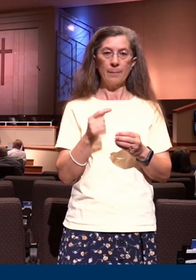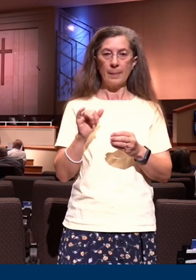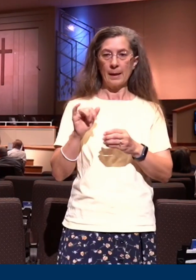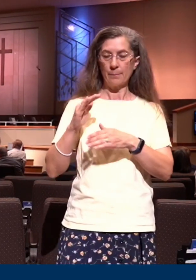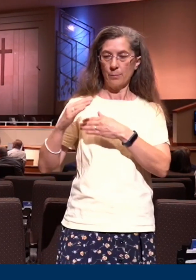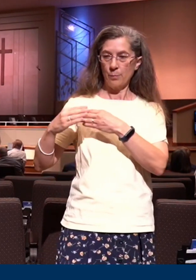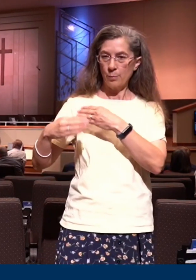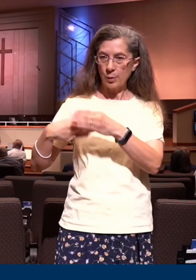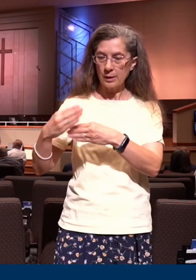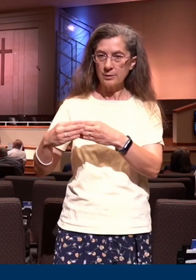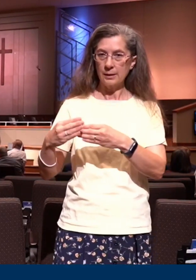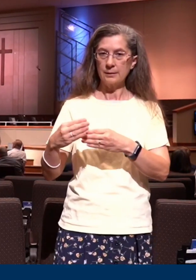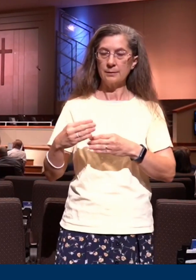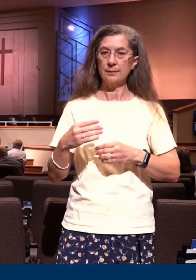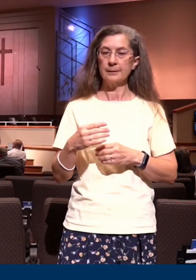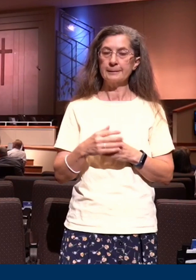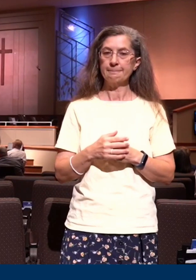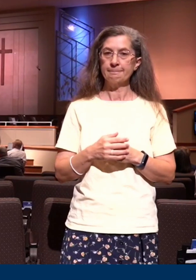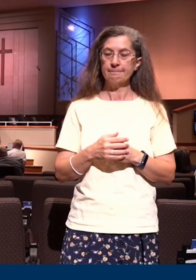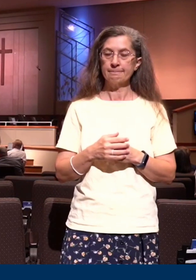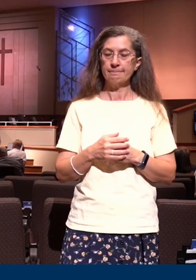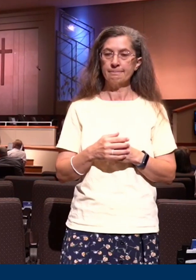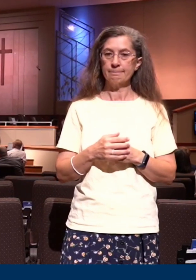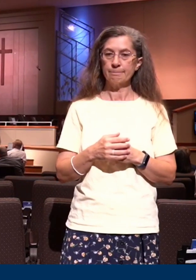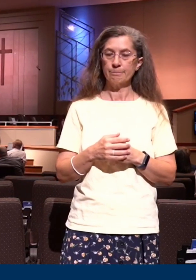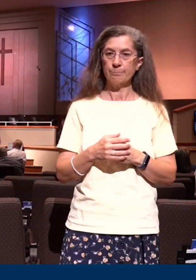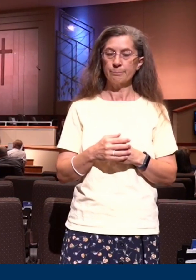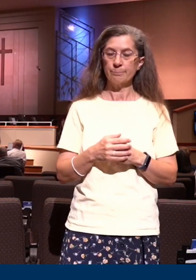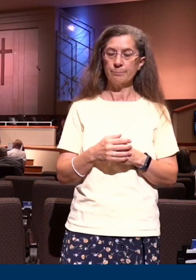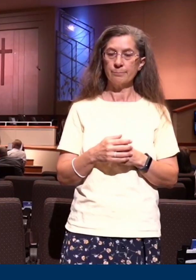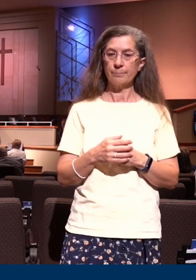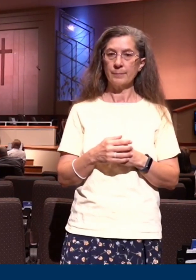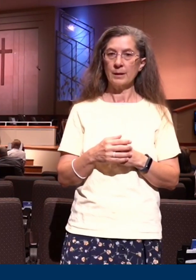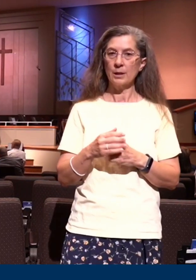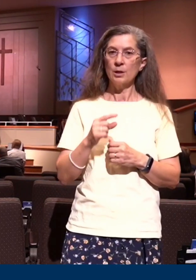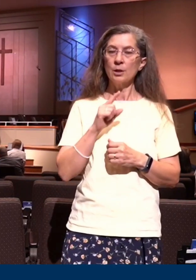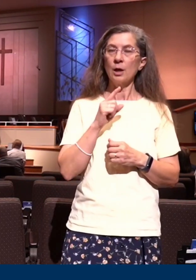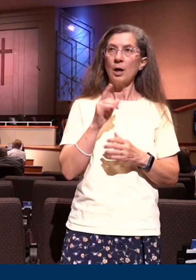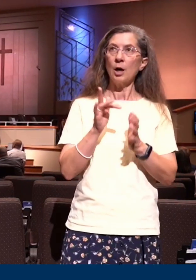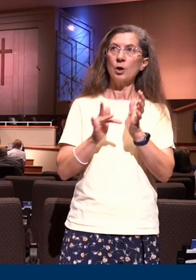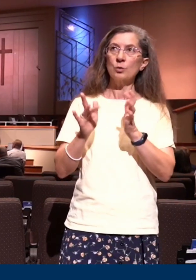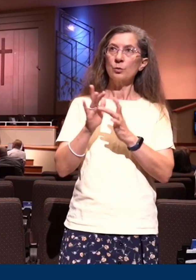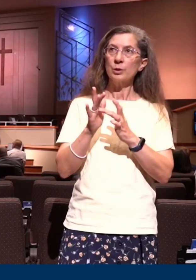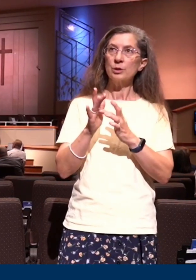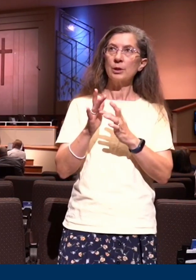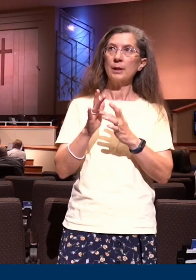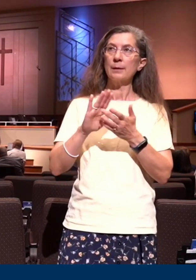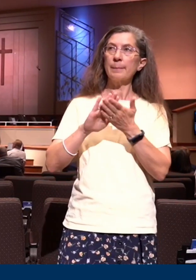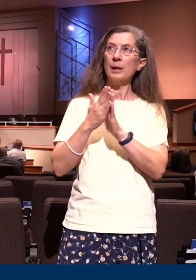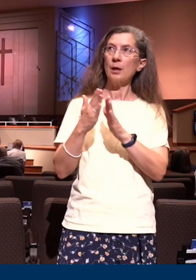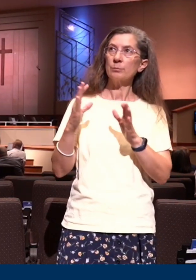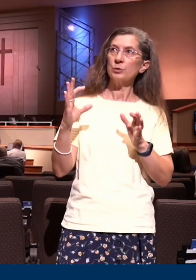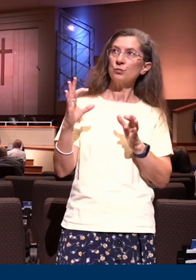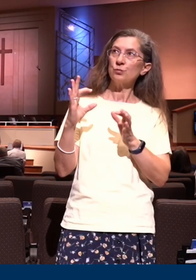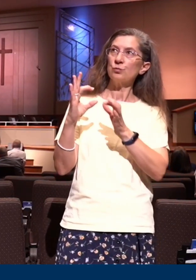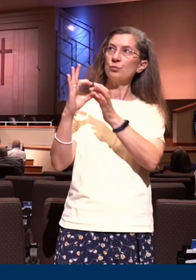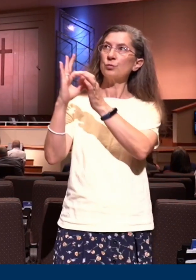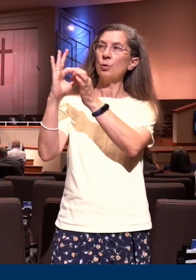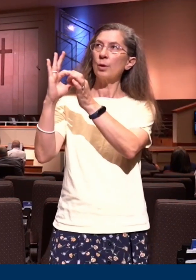which a graft becomes united with the life of a tree. So, the Christian becomes grafted into Christ. We become vitally